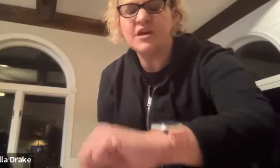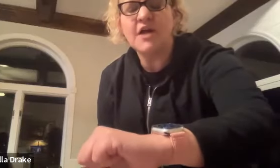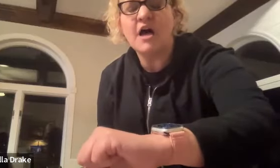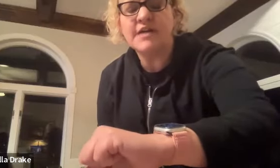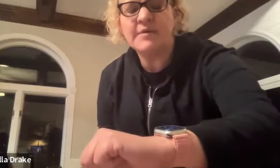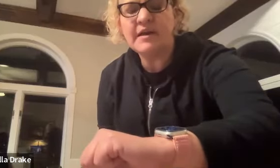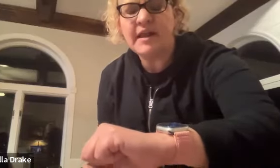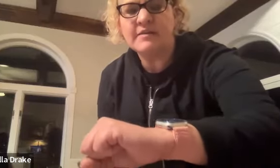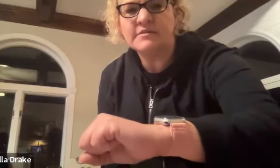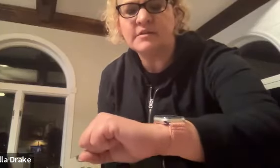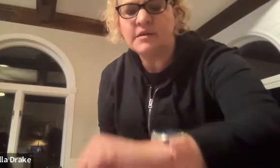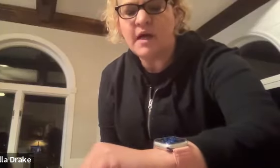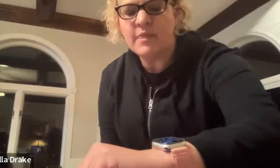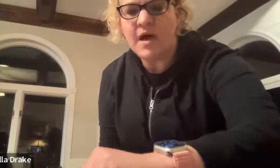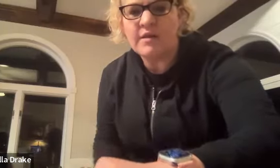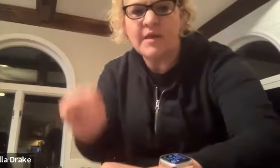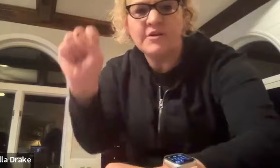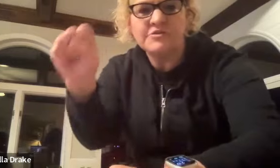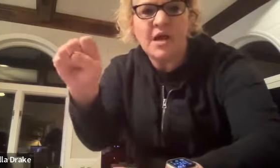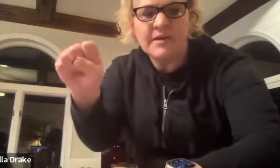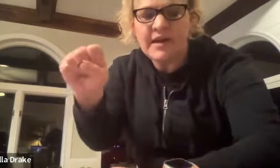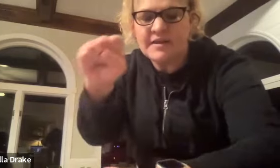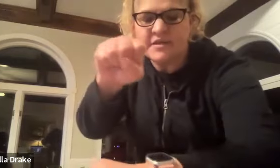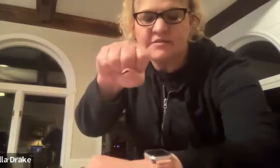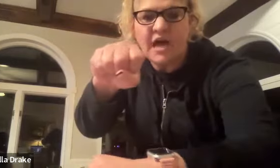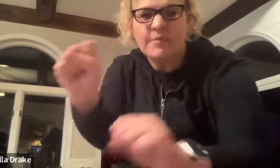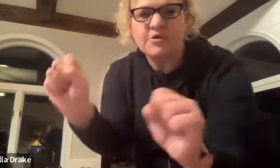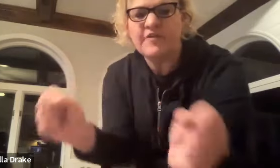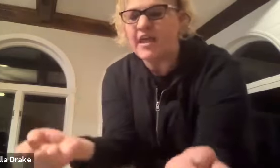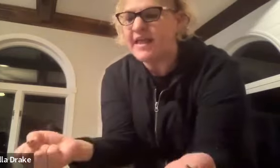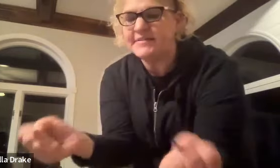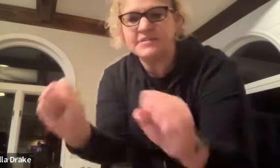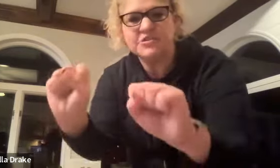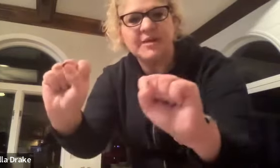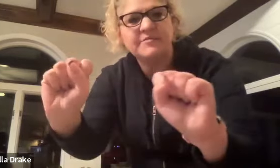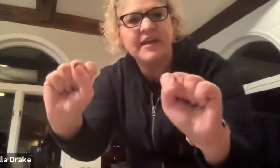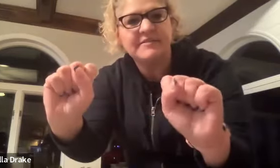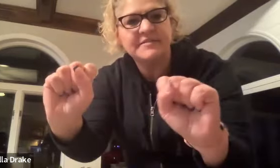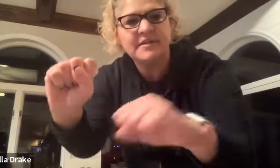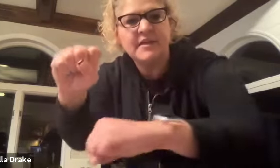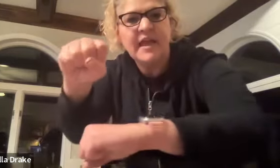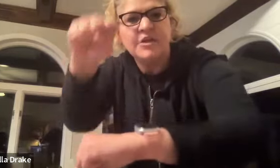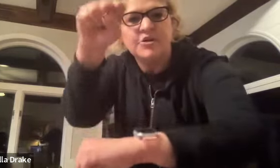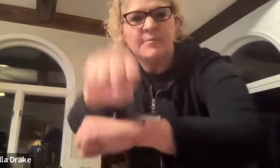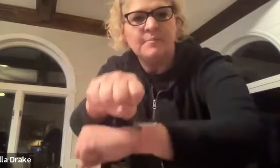non-dominant hand on the bottom and your dominant hand is on top and you've got s shaped hands and you're going to